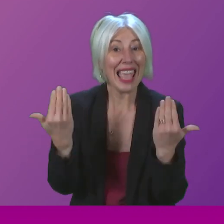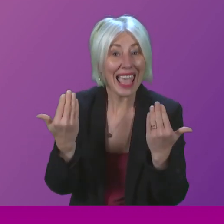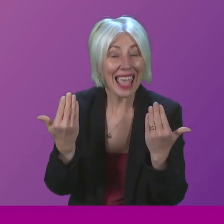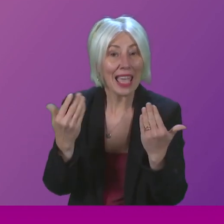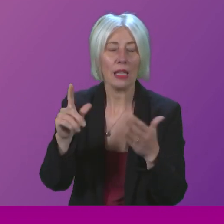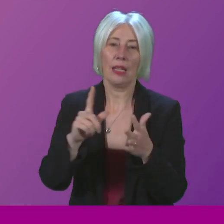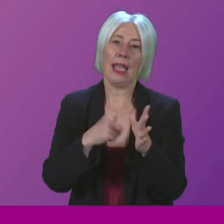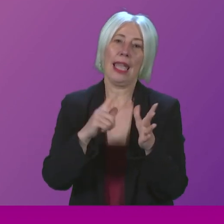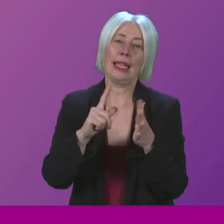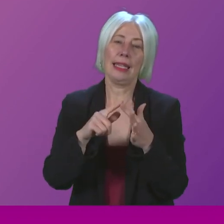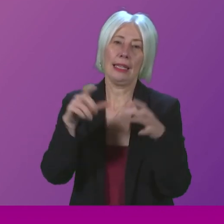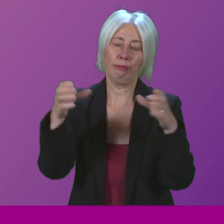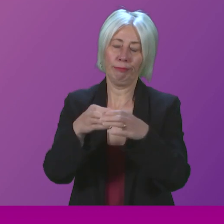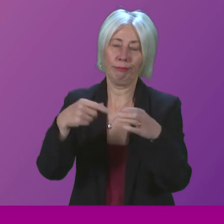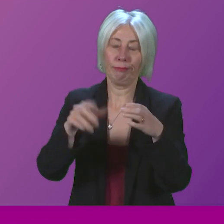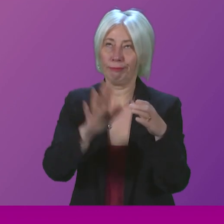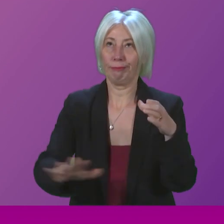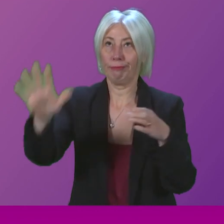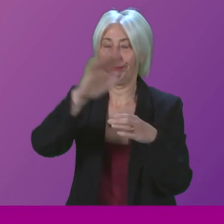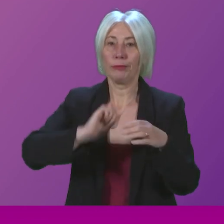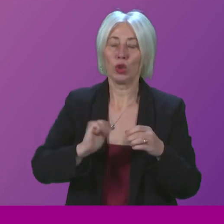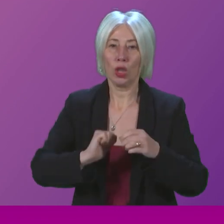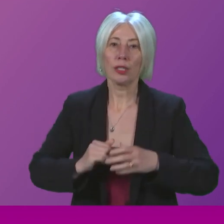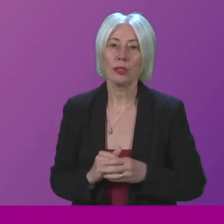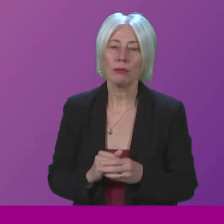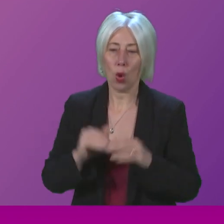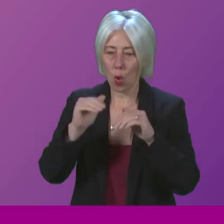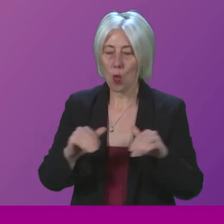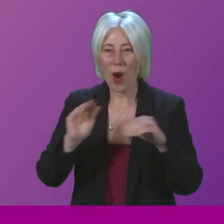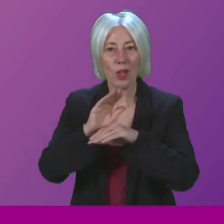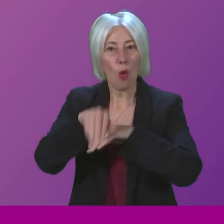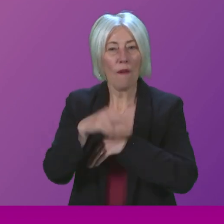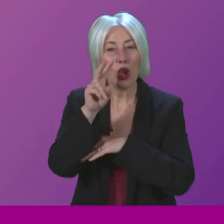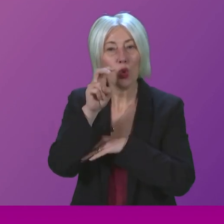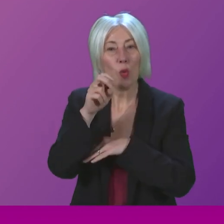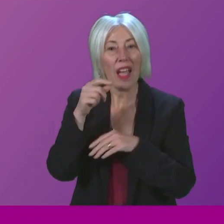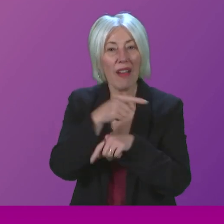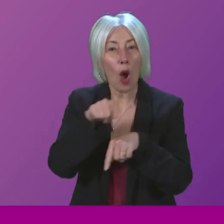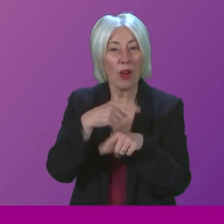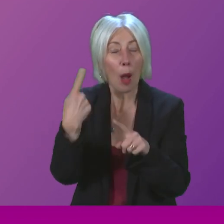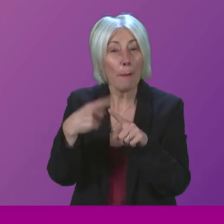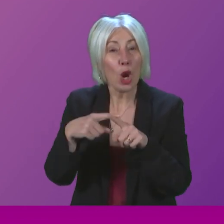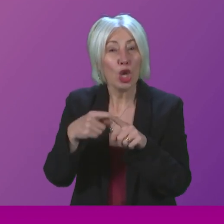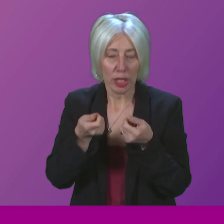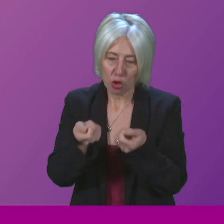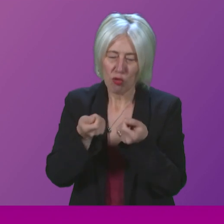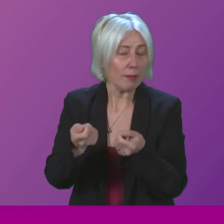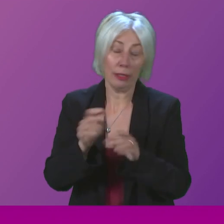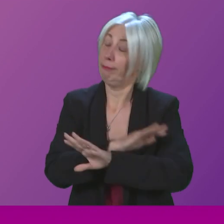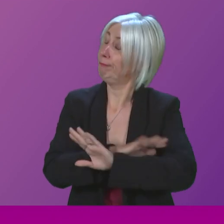in A&E departments across the country. Weights of more than 12 hours for emergency treatment are completely